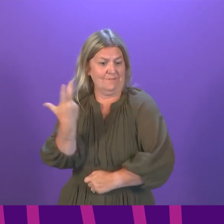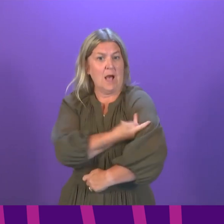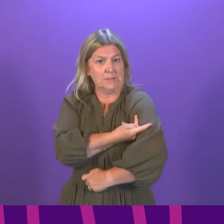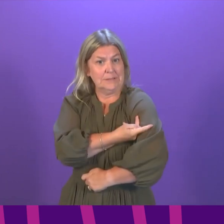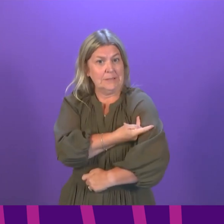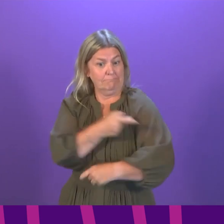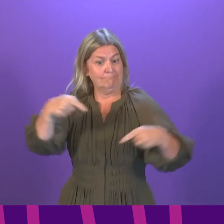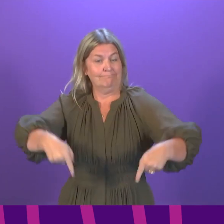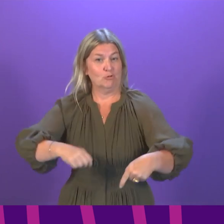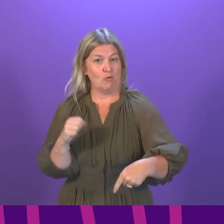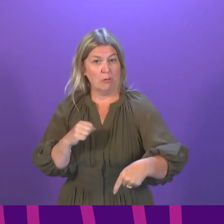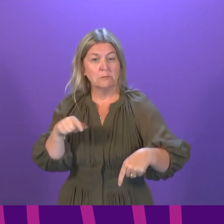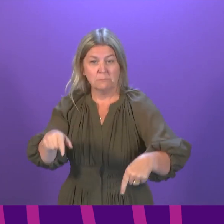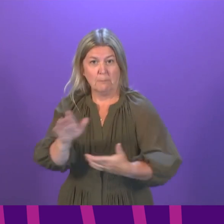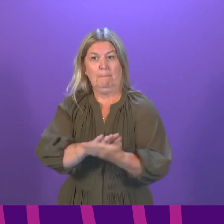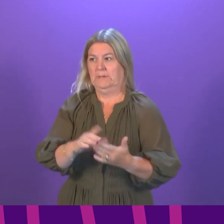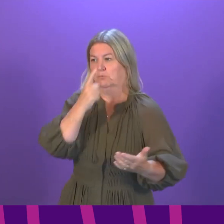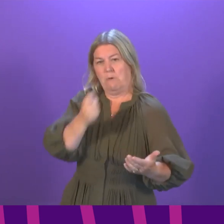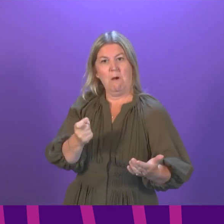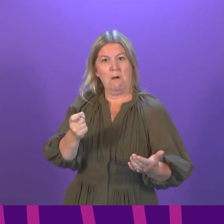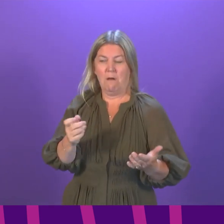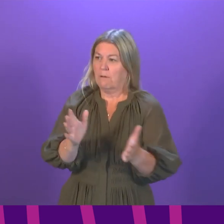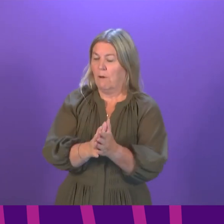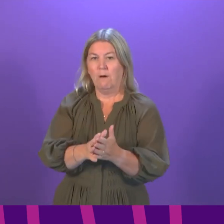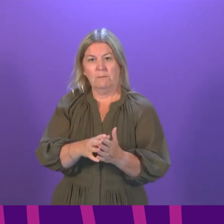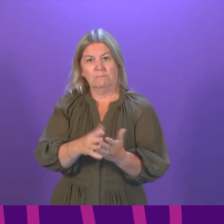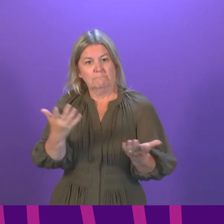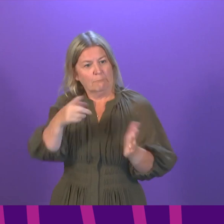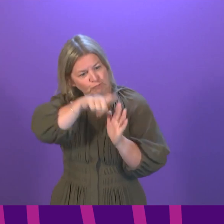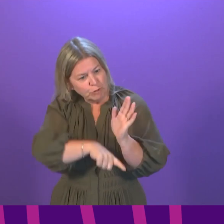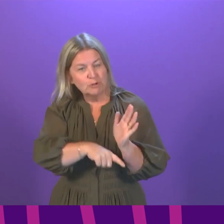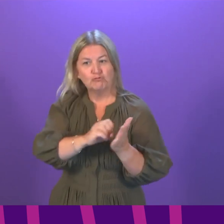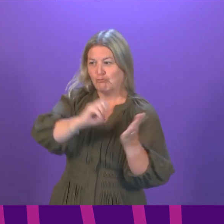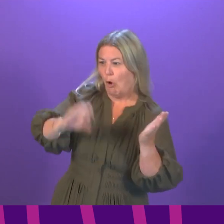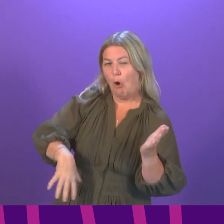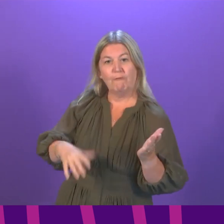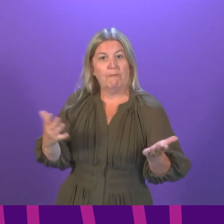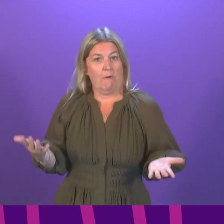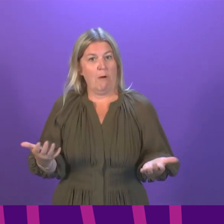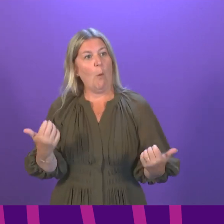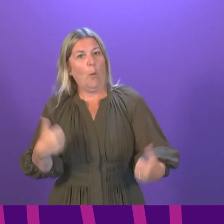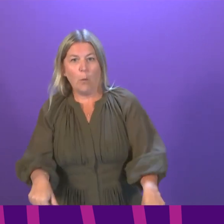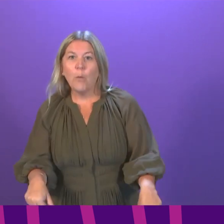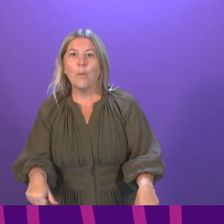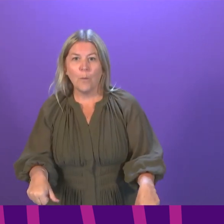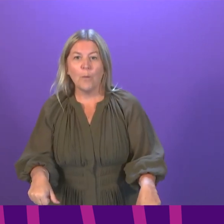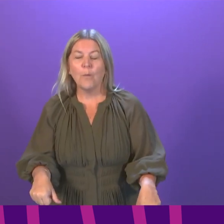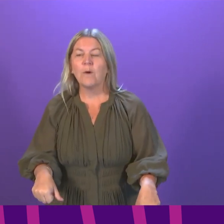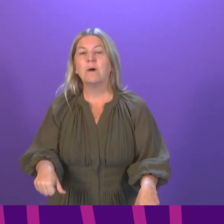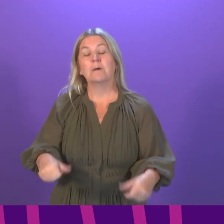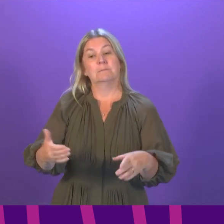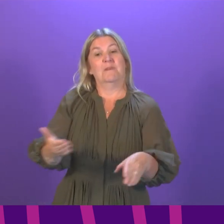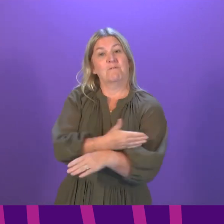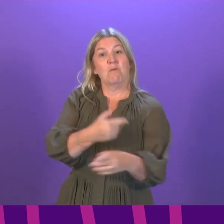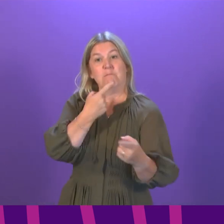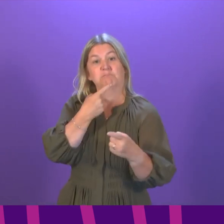can now look to move forward and remove almost all COVID restrictions. In advance of today's statement, my